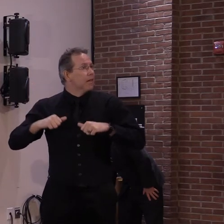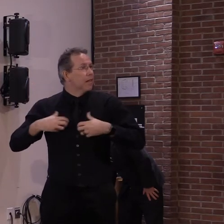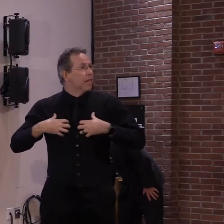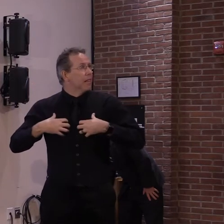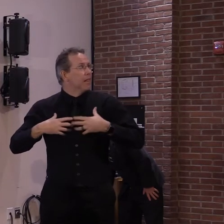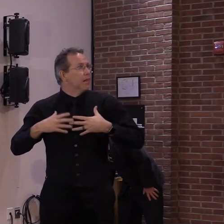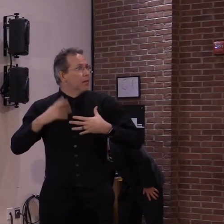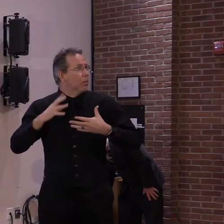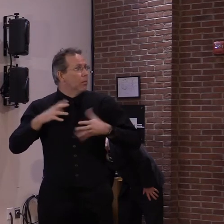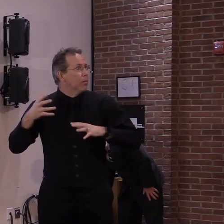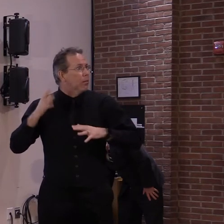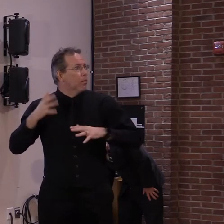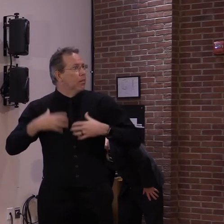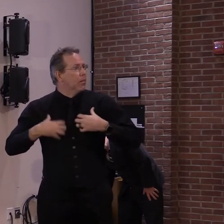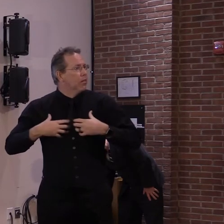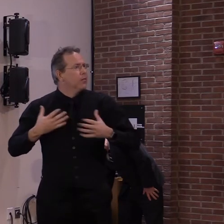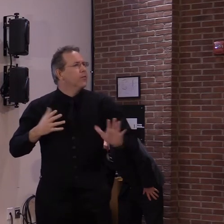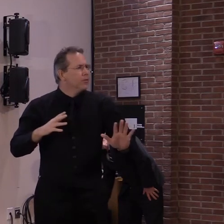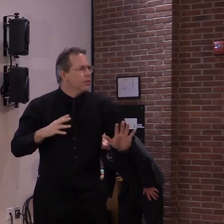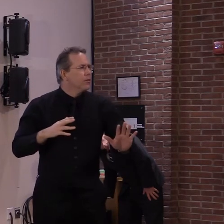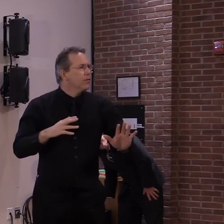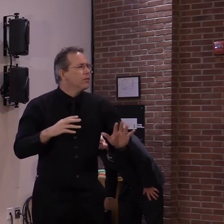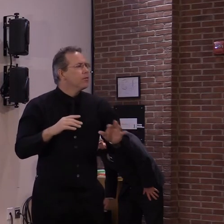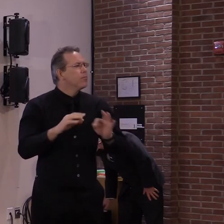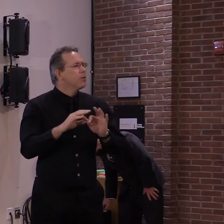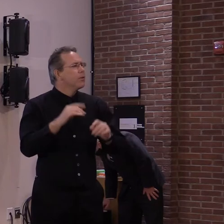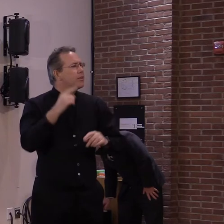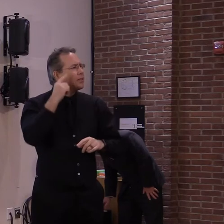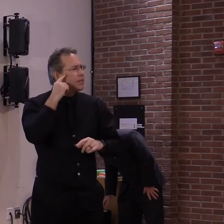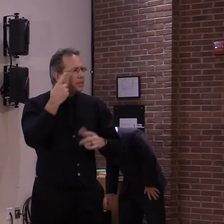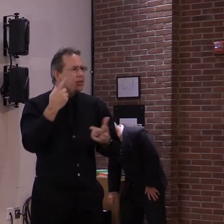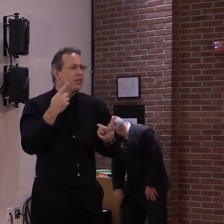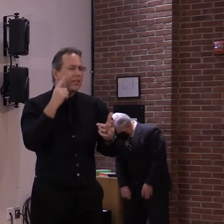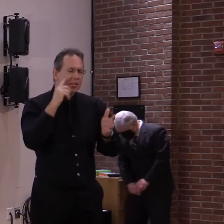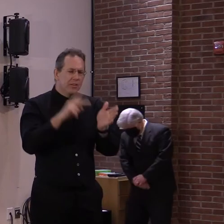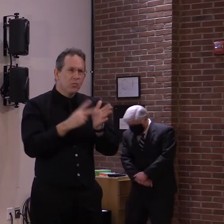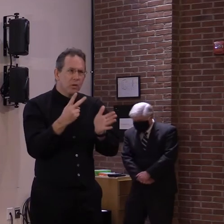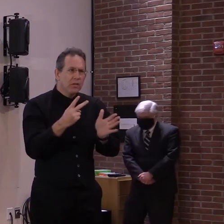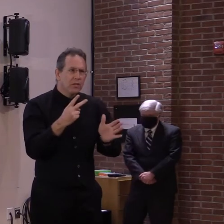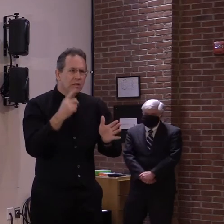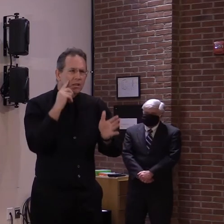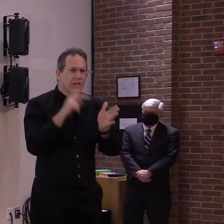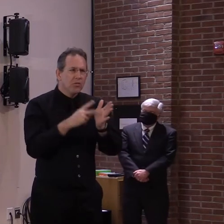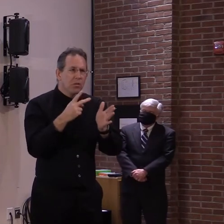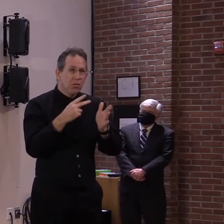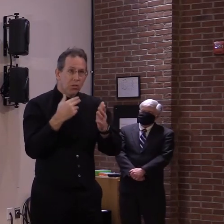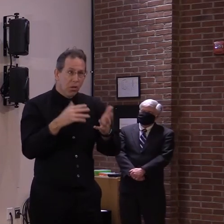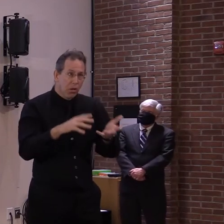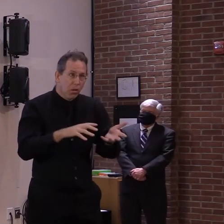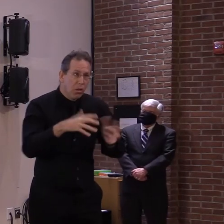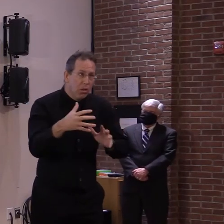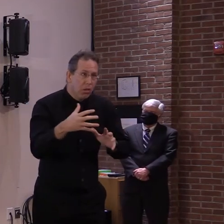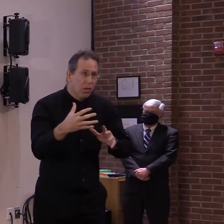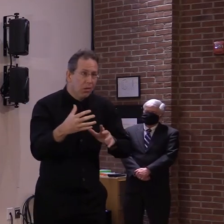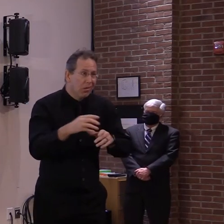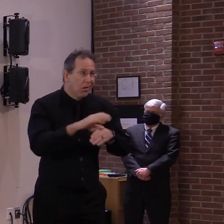think about whether, uh, this is the right timing for those, uh, demonstrations, protests, events, or gatherings.